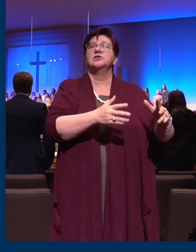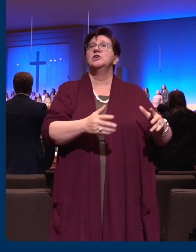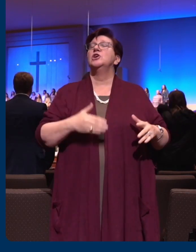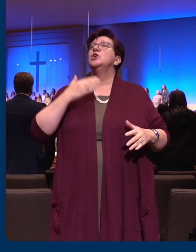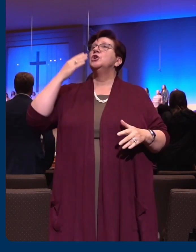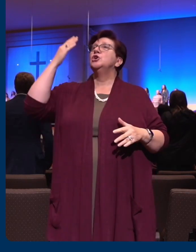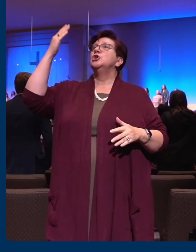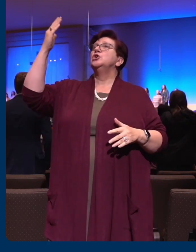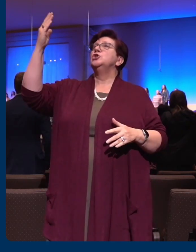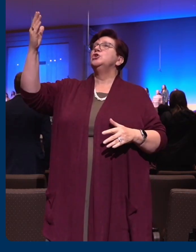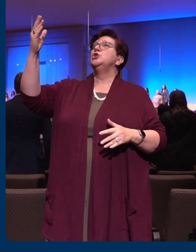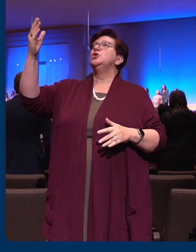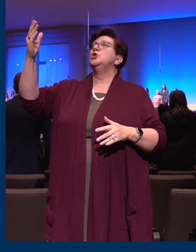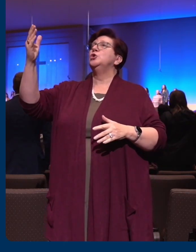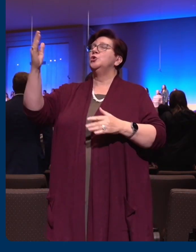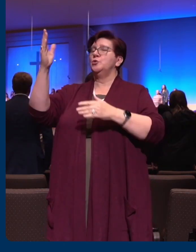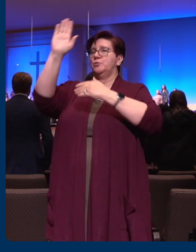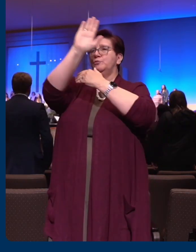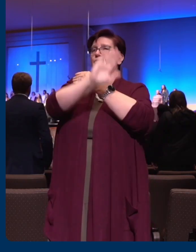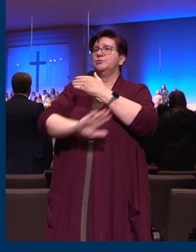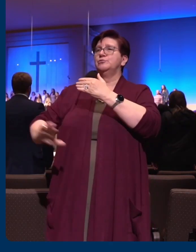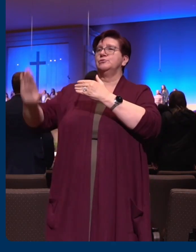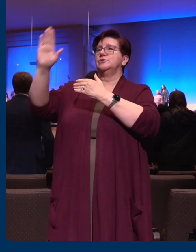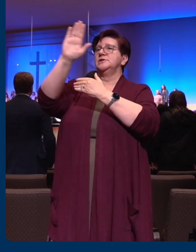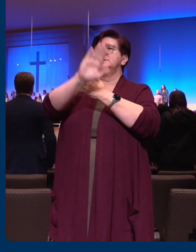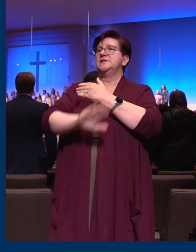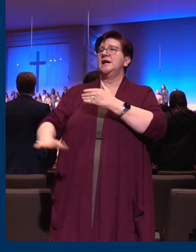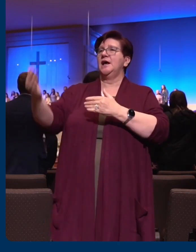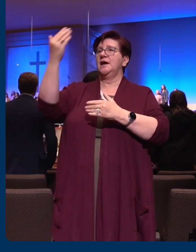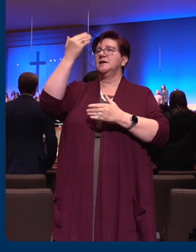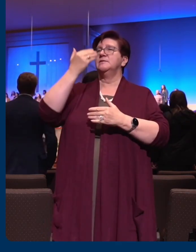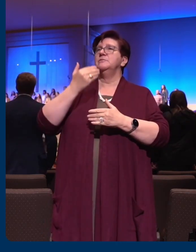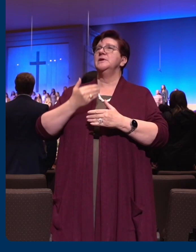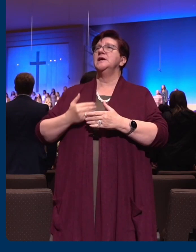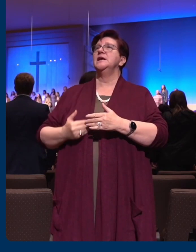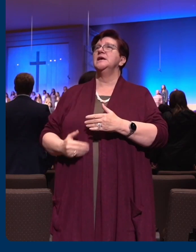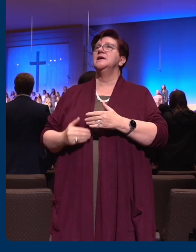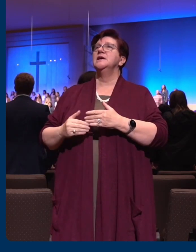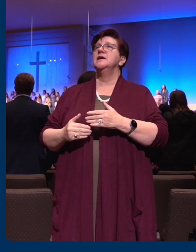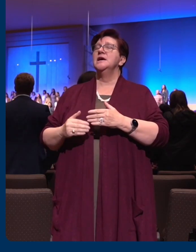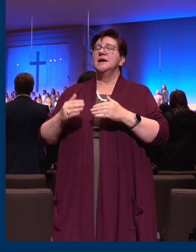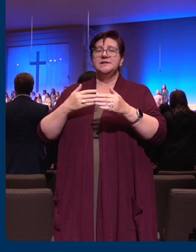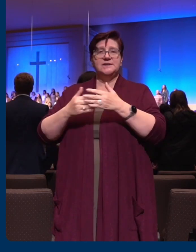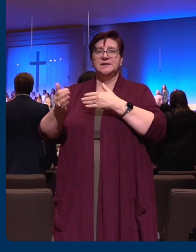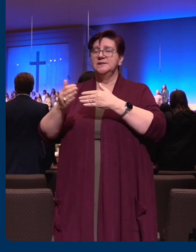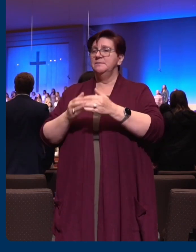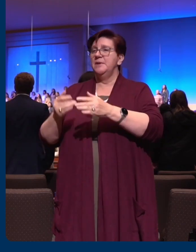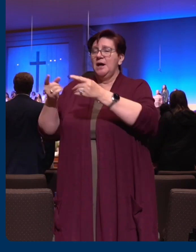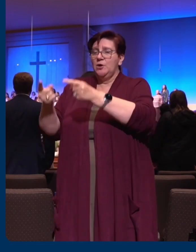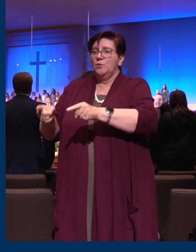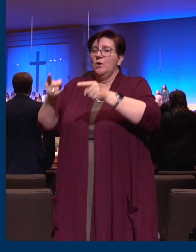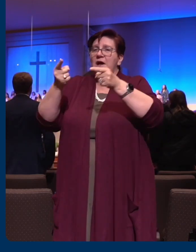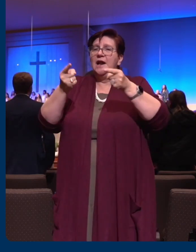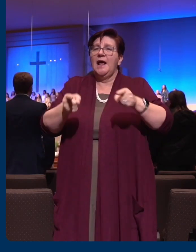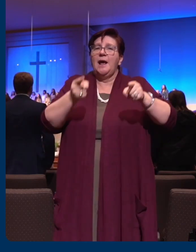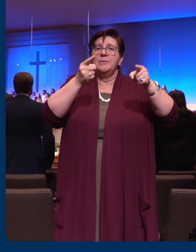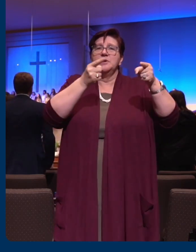my sword and shield, though troubles linger still. Whom